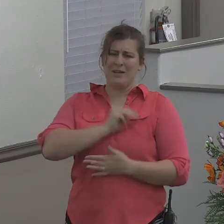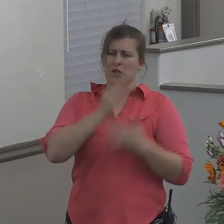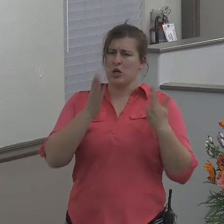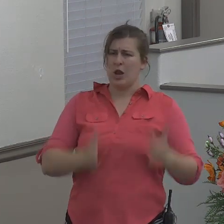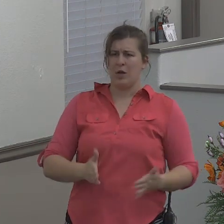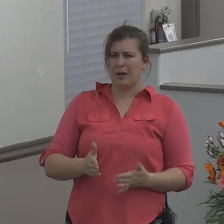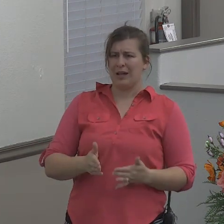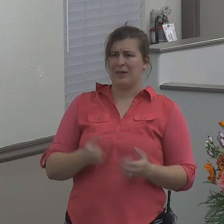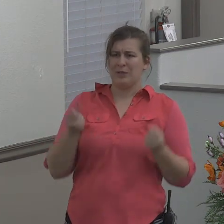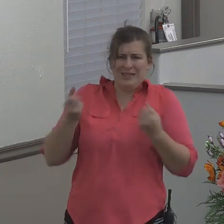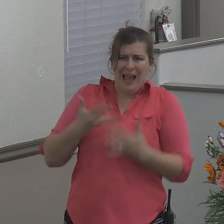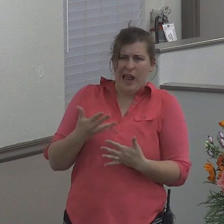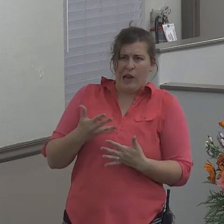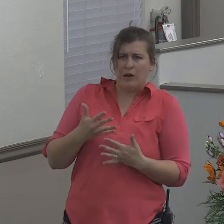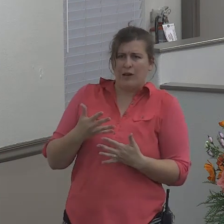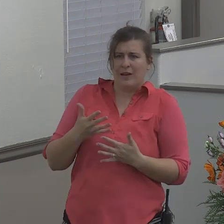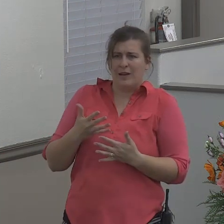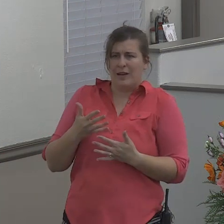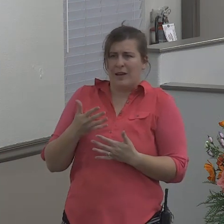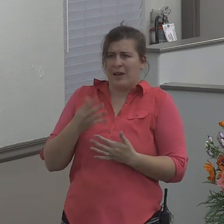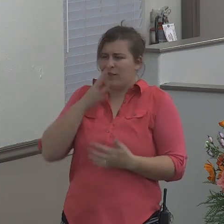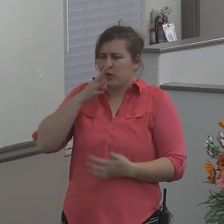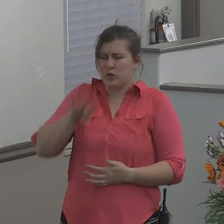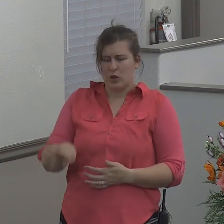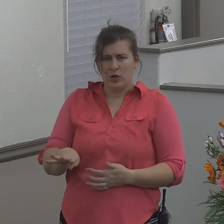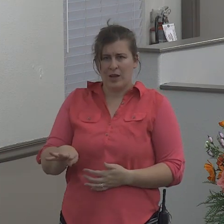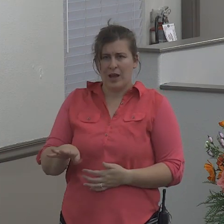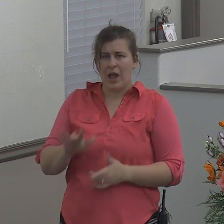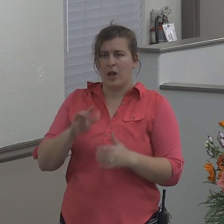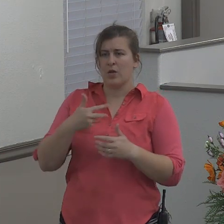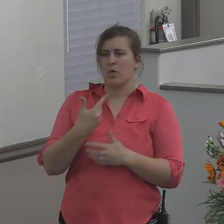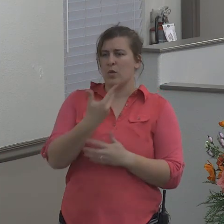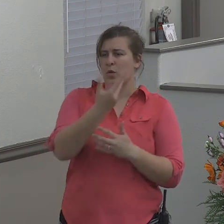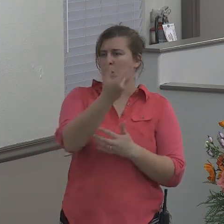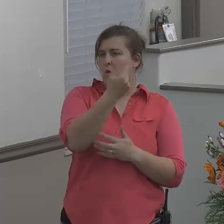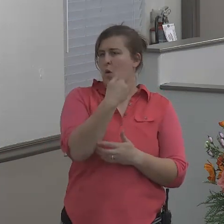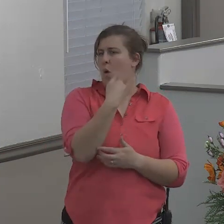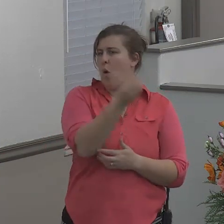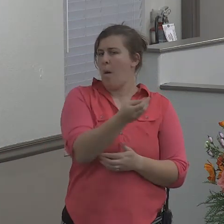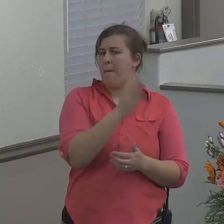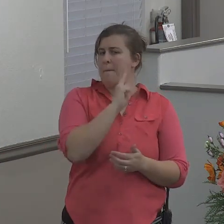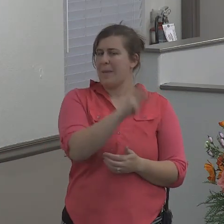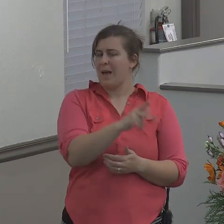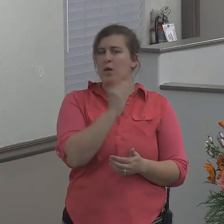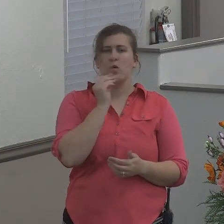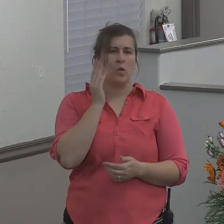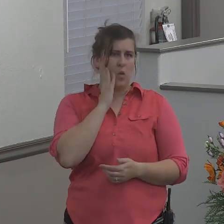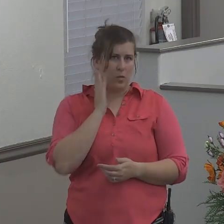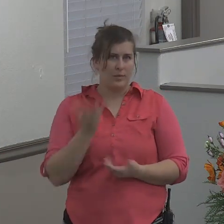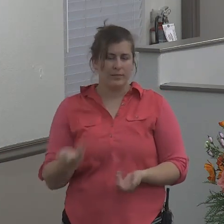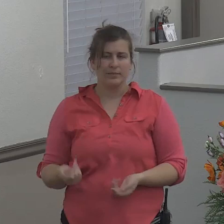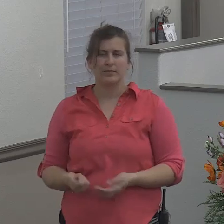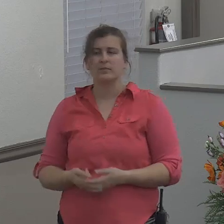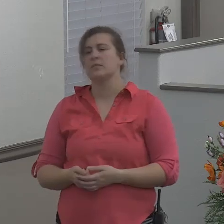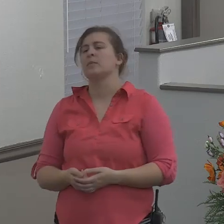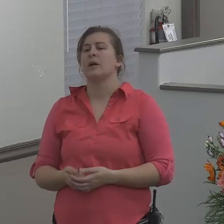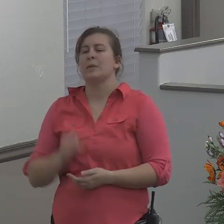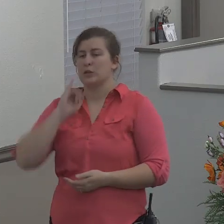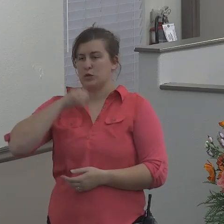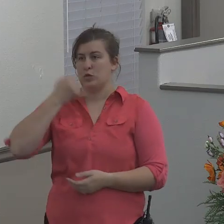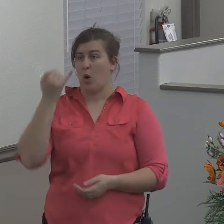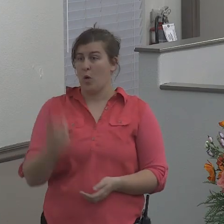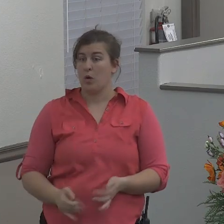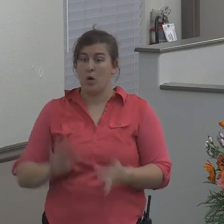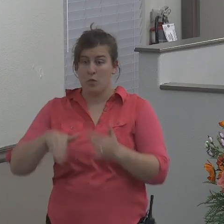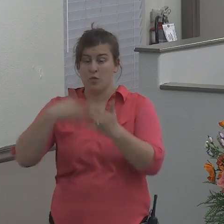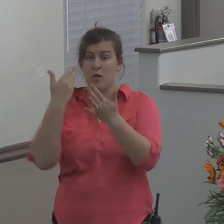a chicken he turned and went home as you see now Jonah goes into Nineveh and does what God tells him to